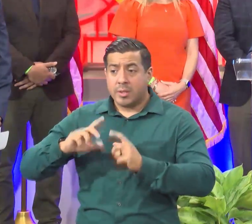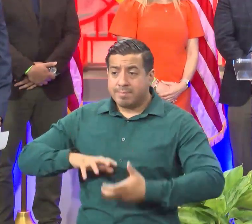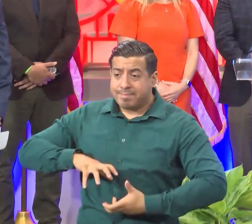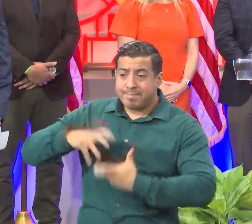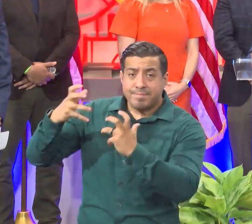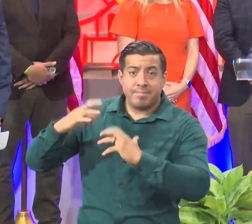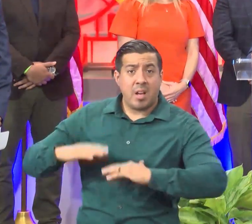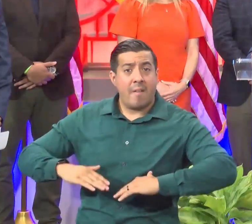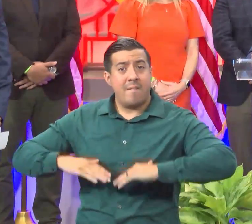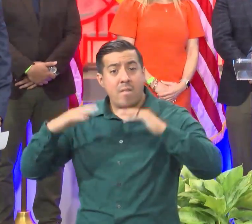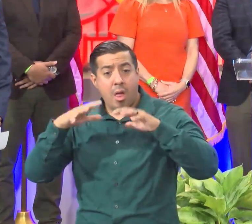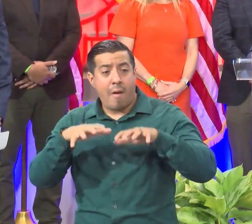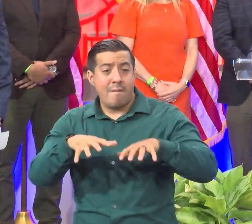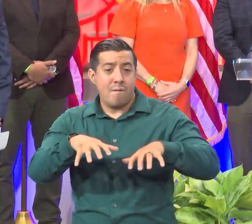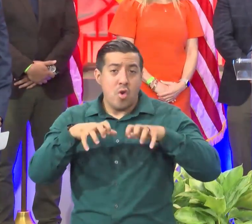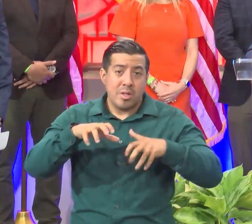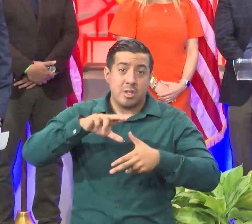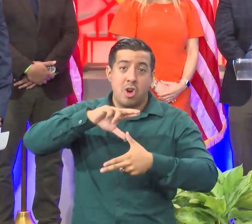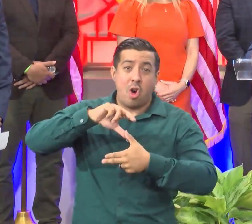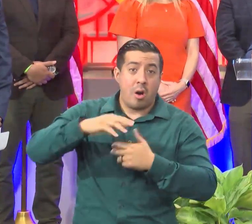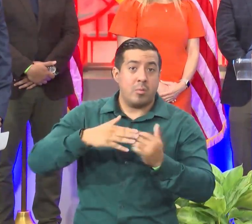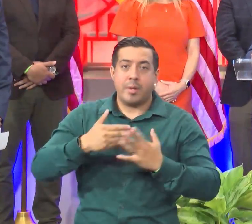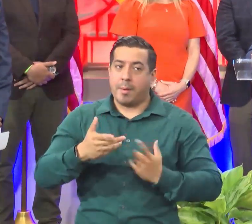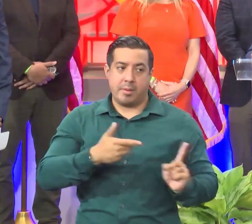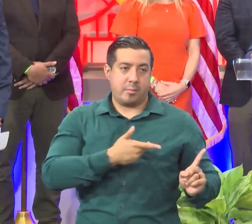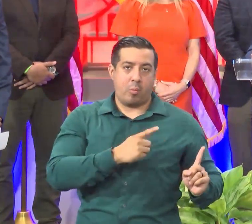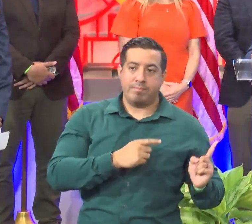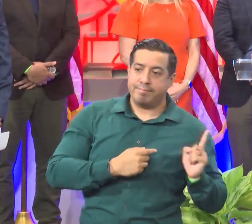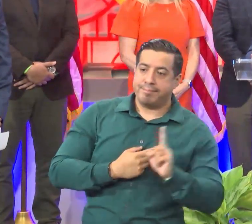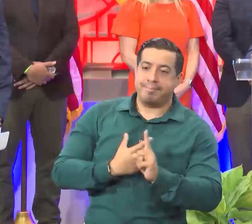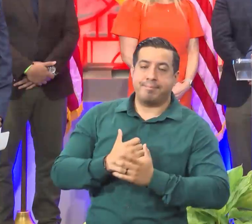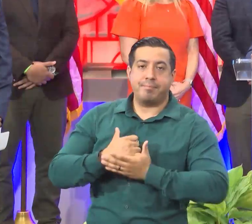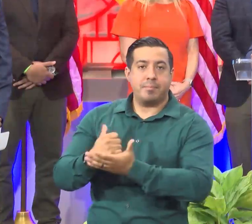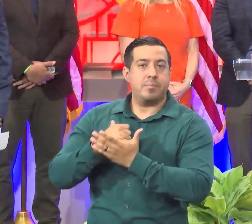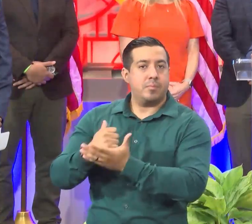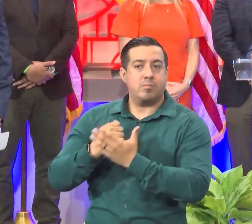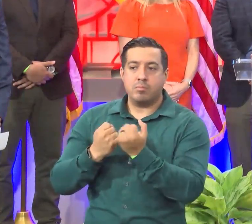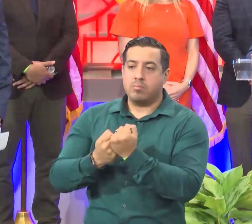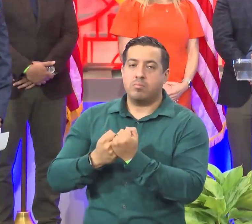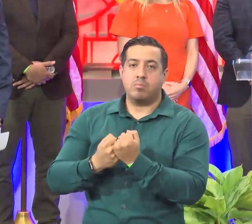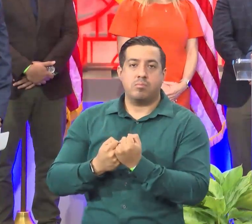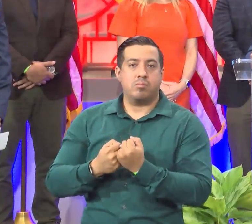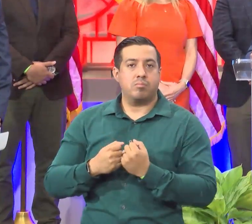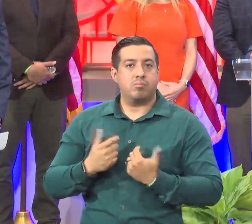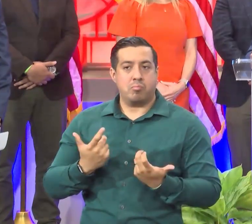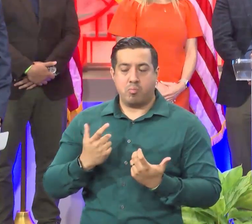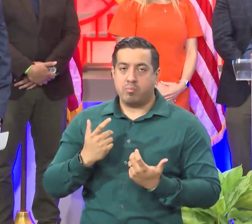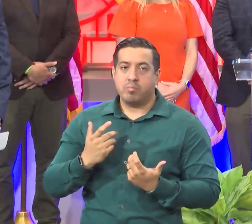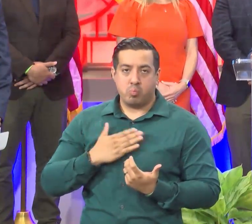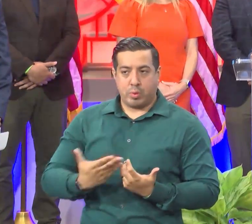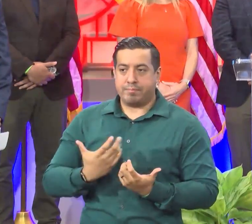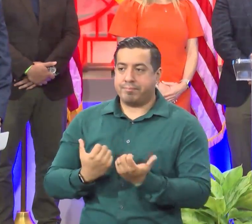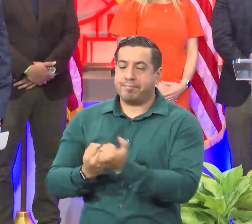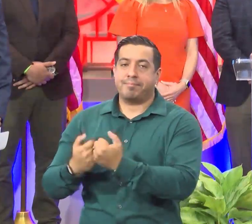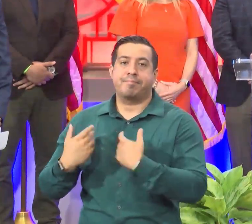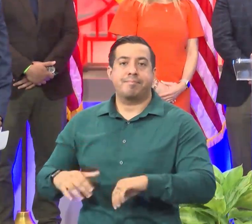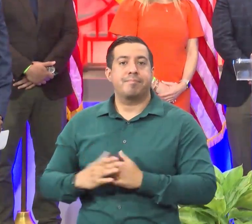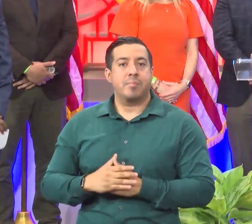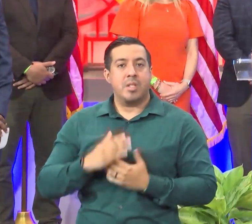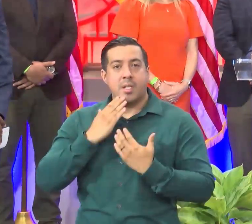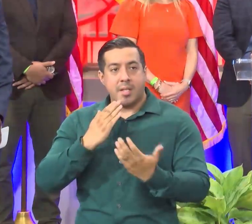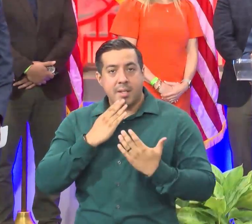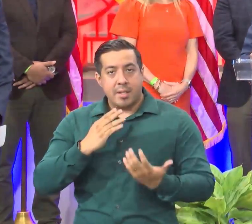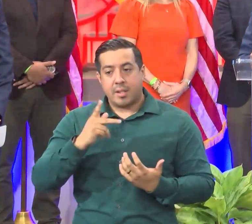flood, freeze, hurricane, they are always there to step up to the plate. No questions asked. Elkin, thank you,